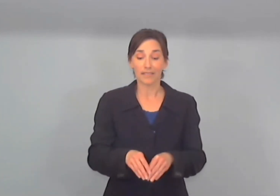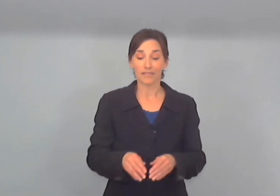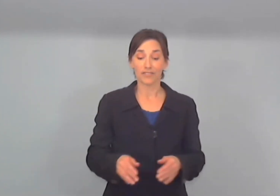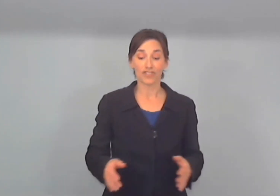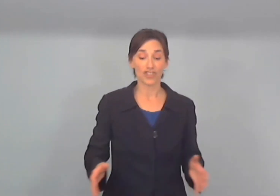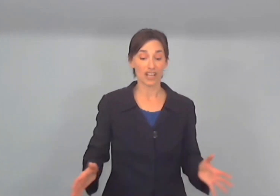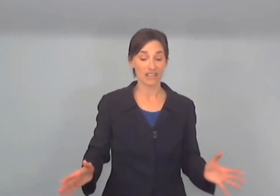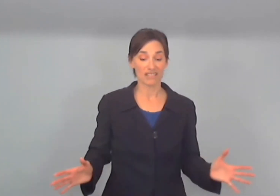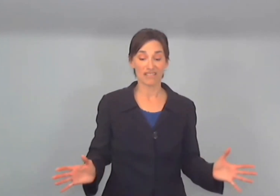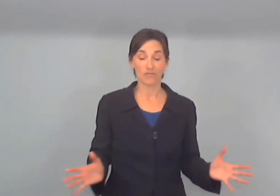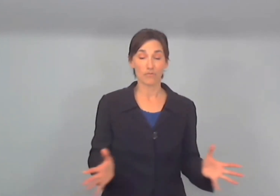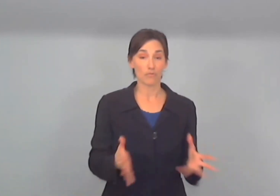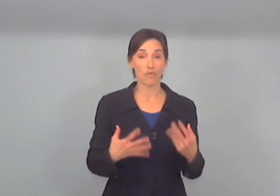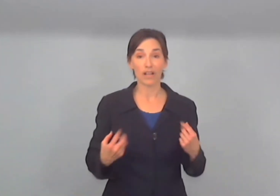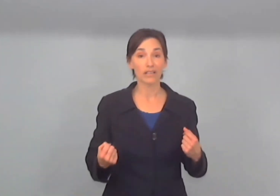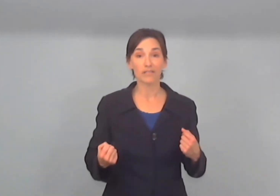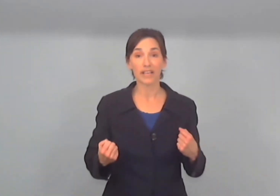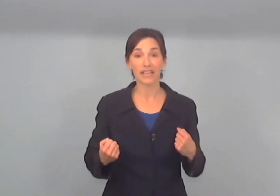just swallowed him